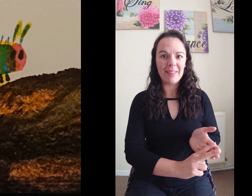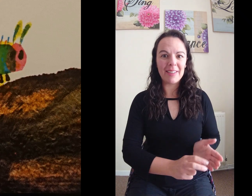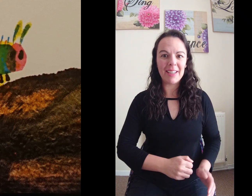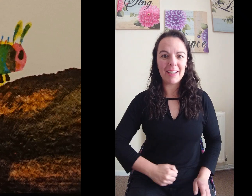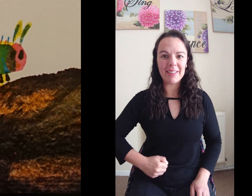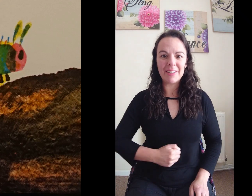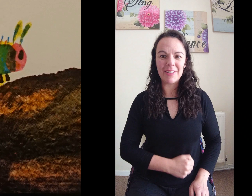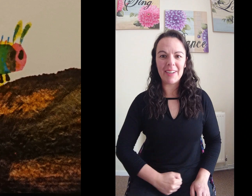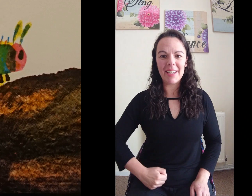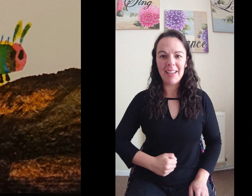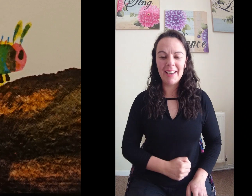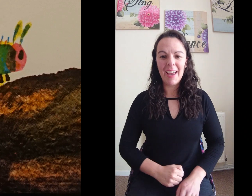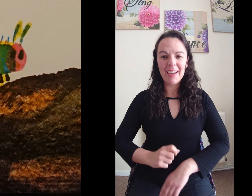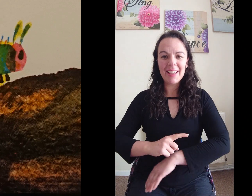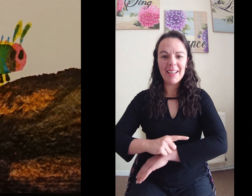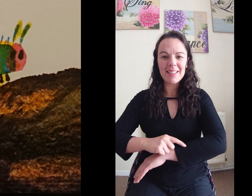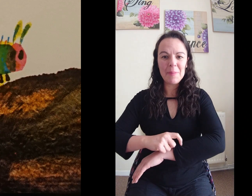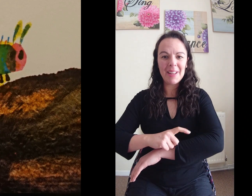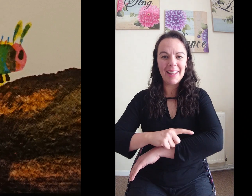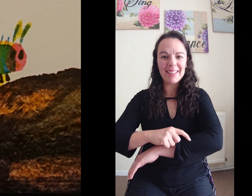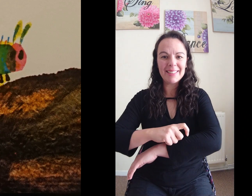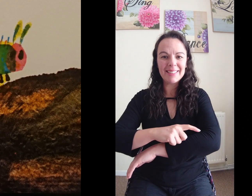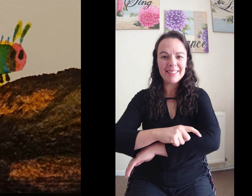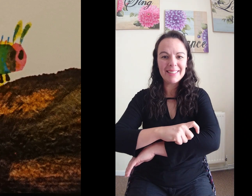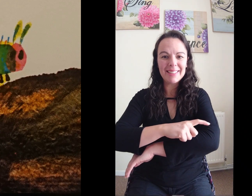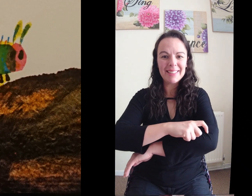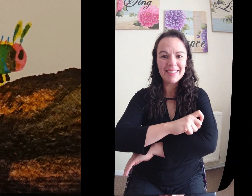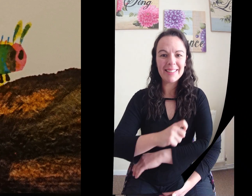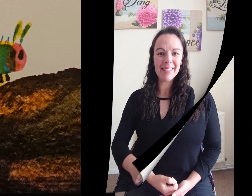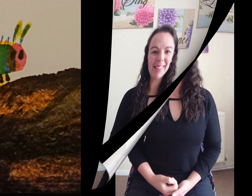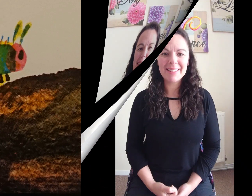very hungry caterpillar.